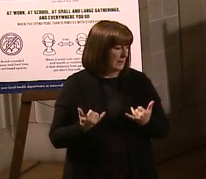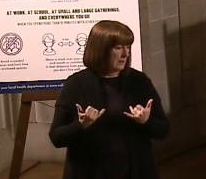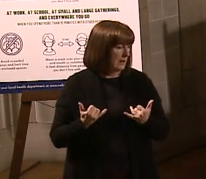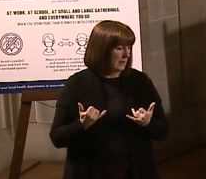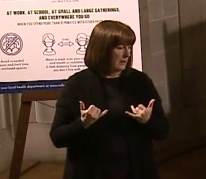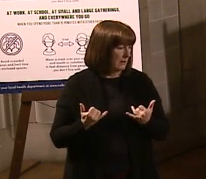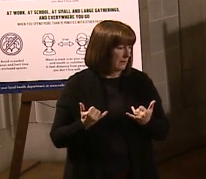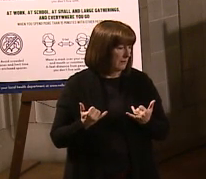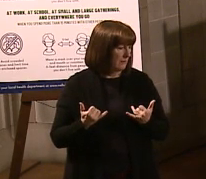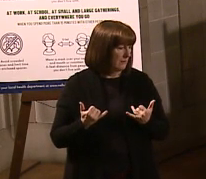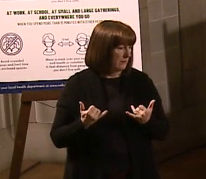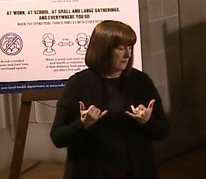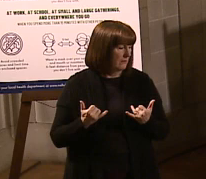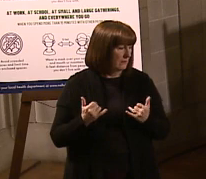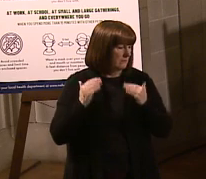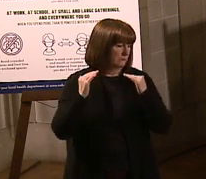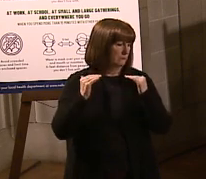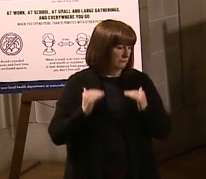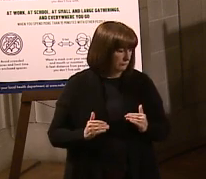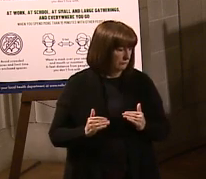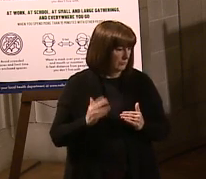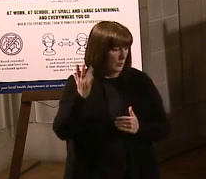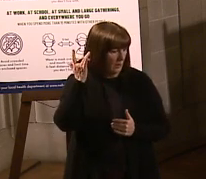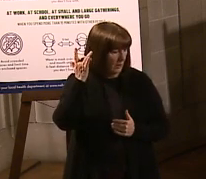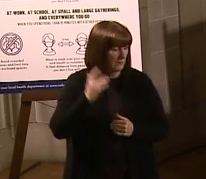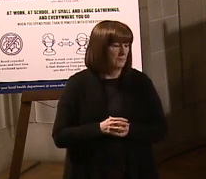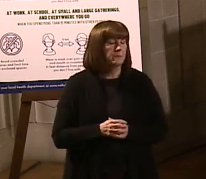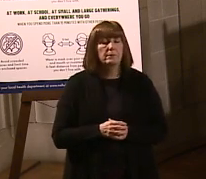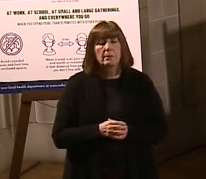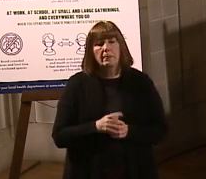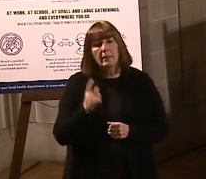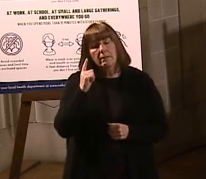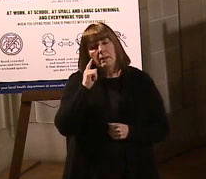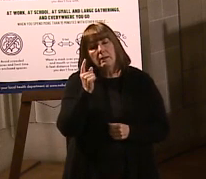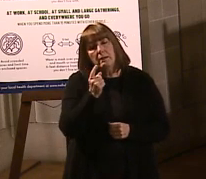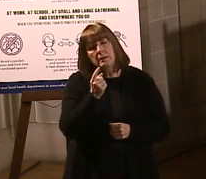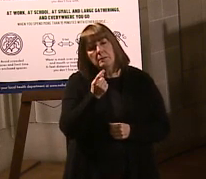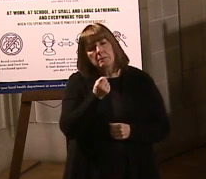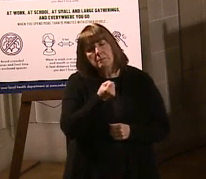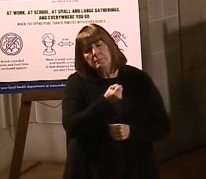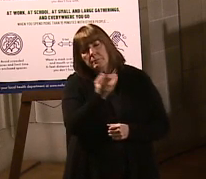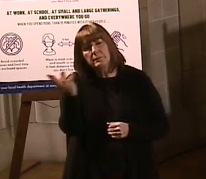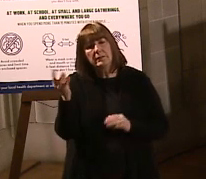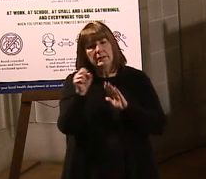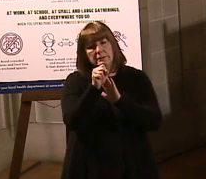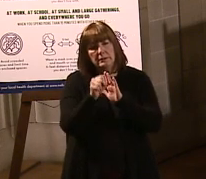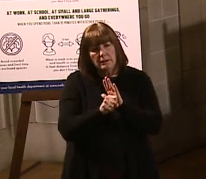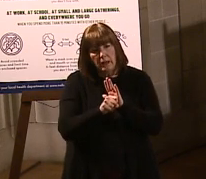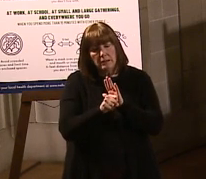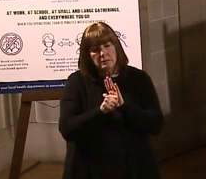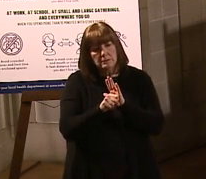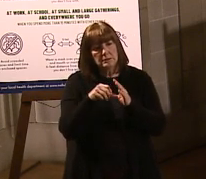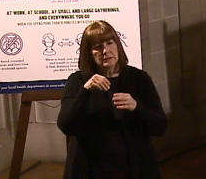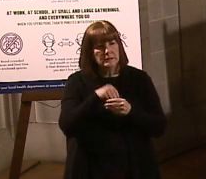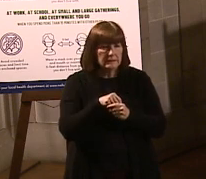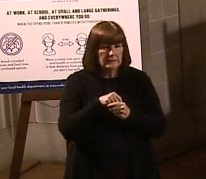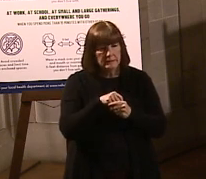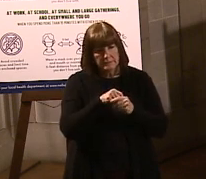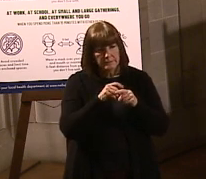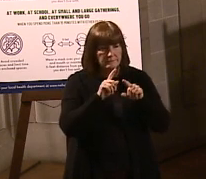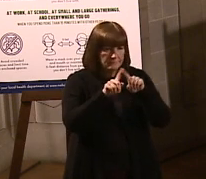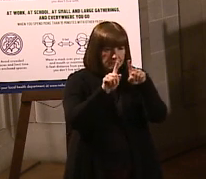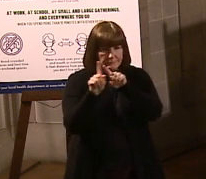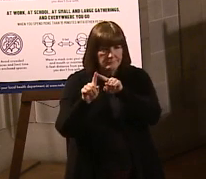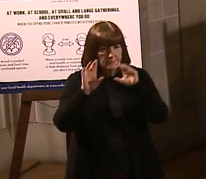that 34th rank. A couple things on that. First of all, I think there's a bunch of states that are in a tight category there, so within a